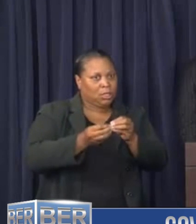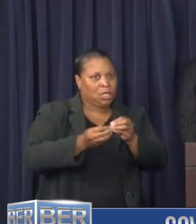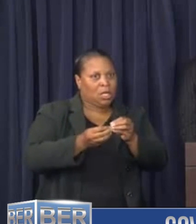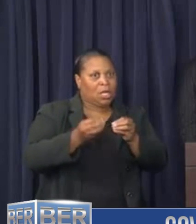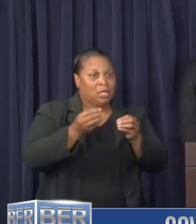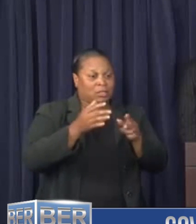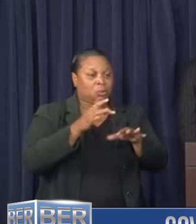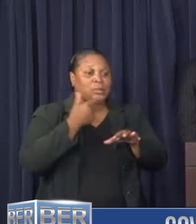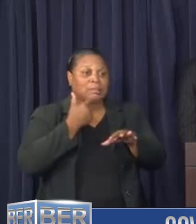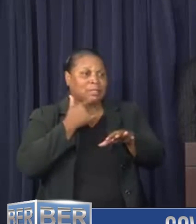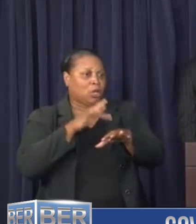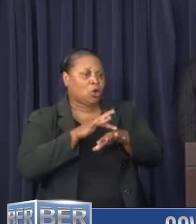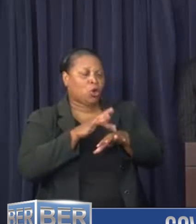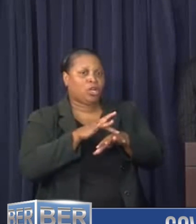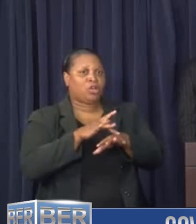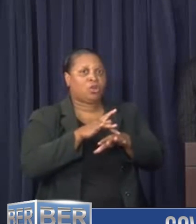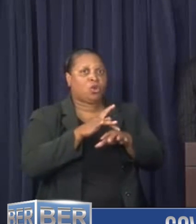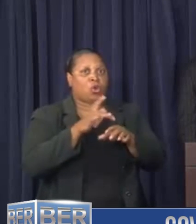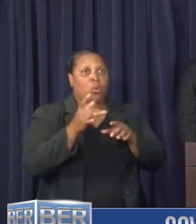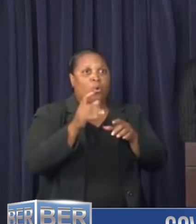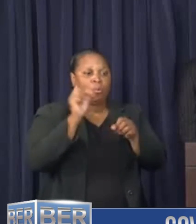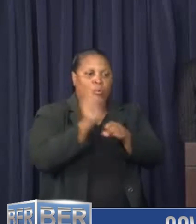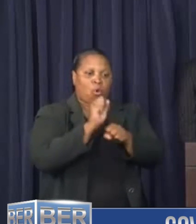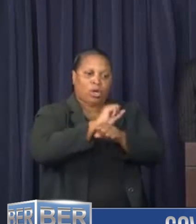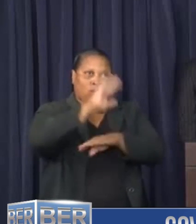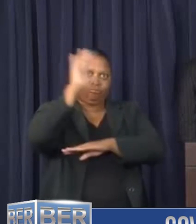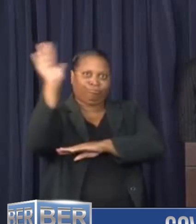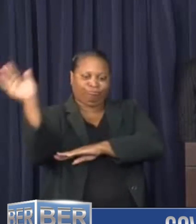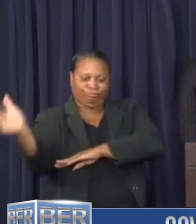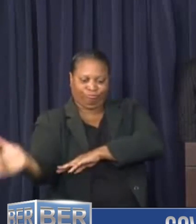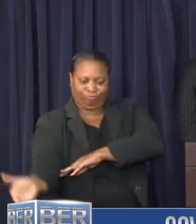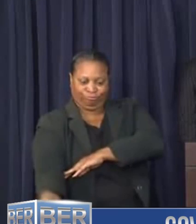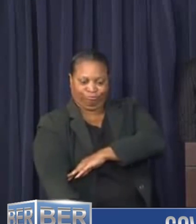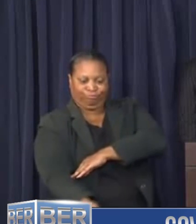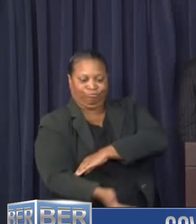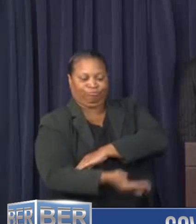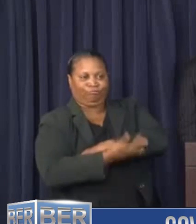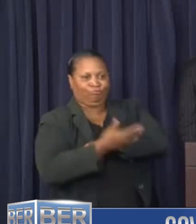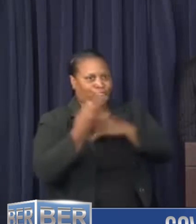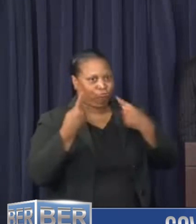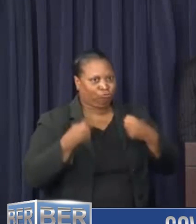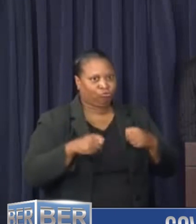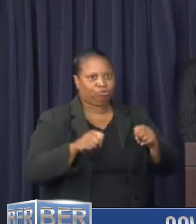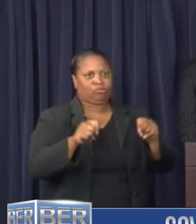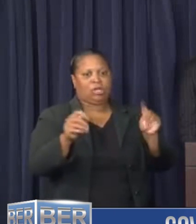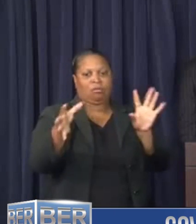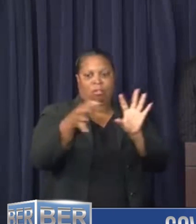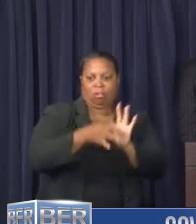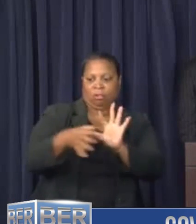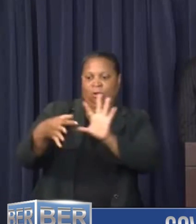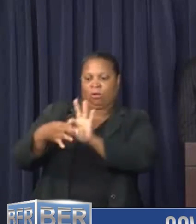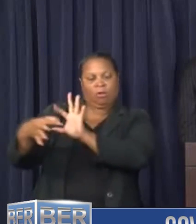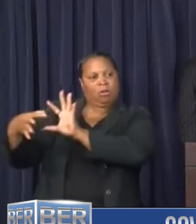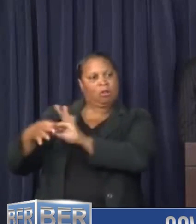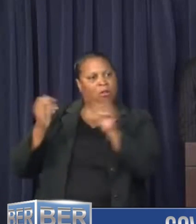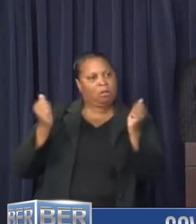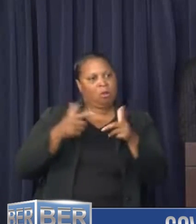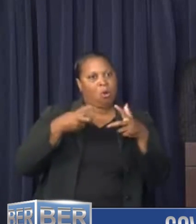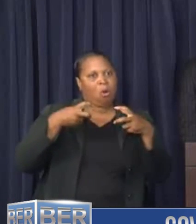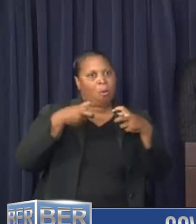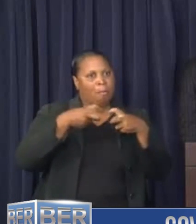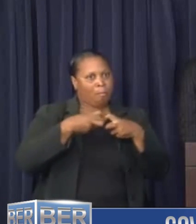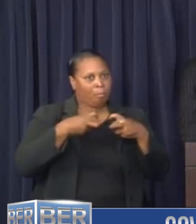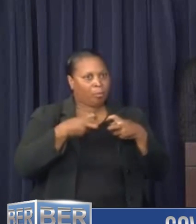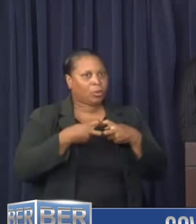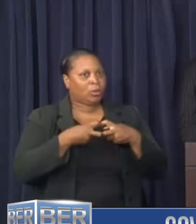We are working from 8 a.m. to midnight, sometimes longer than midnight, in an effort to get everybody back on as quickly as we can. We're